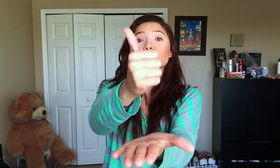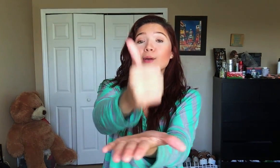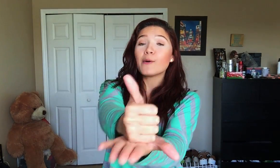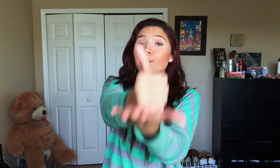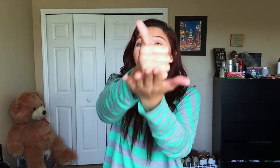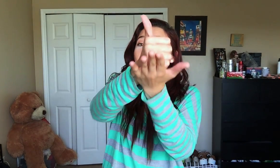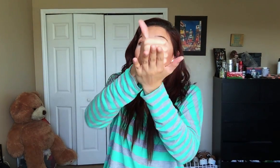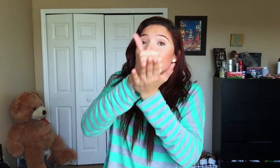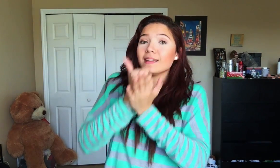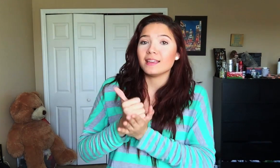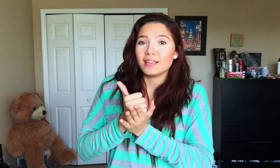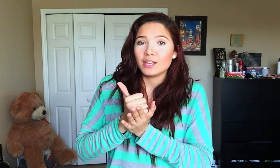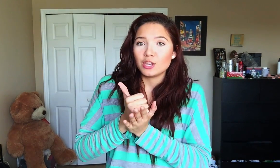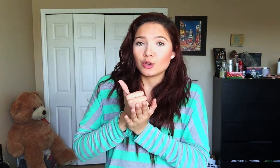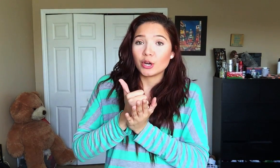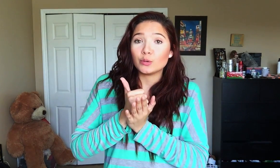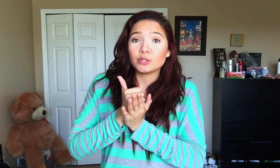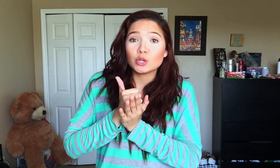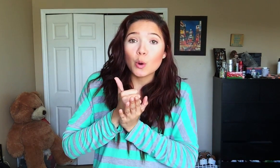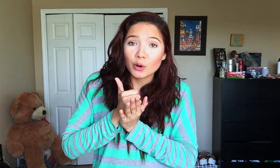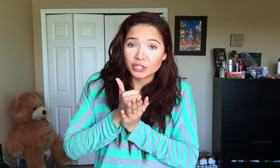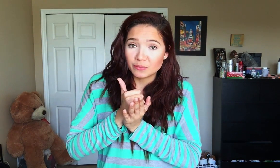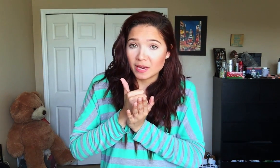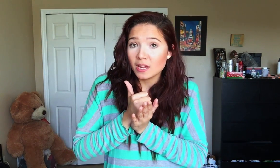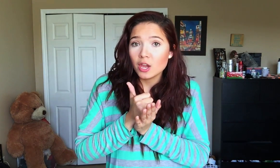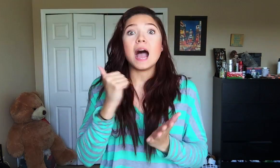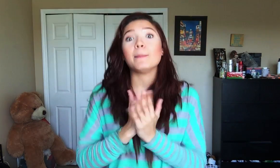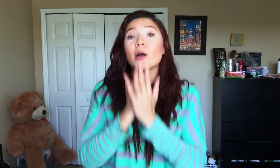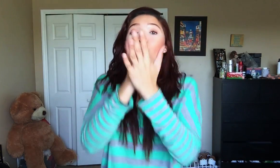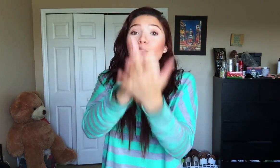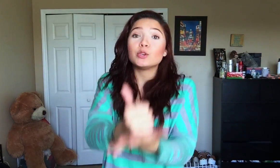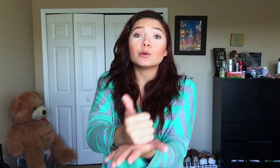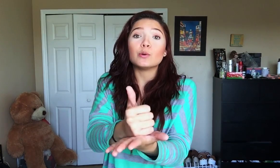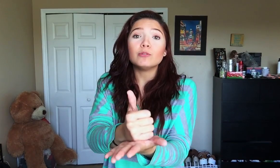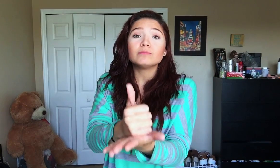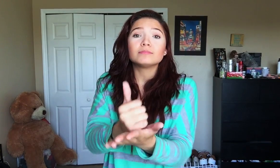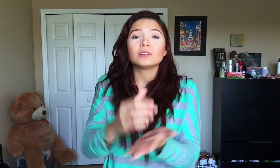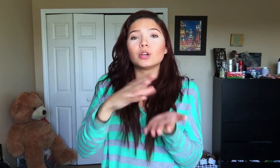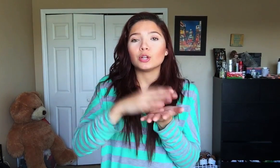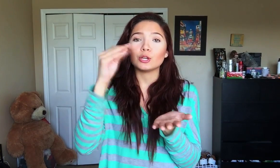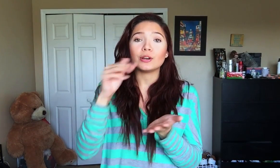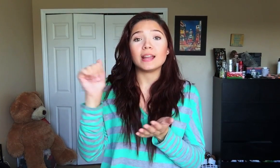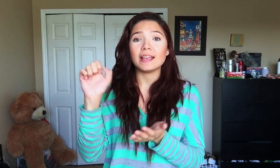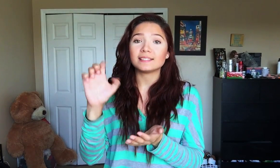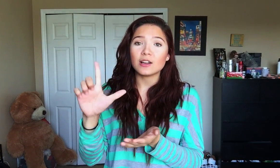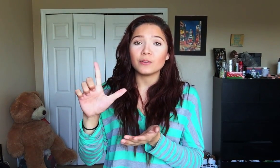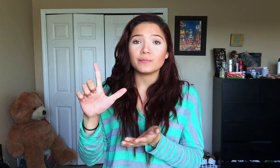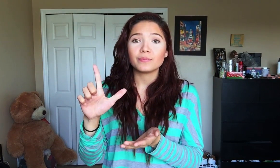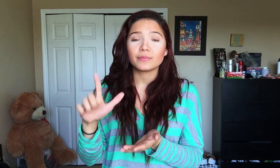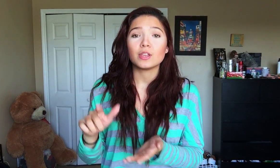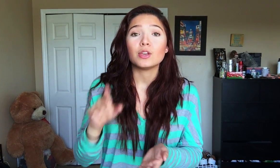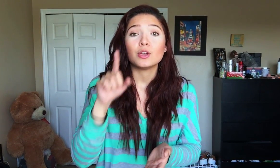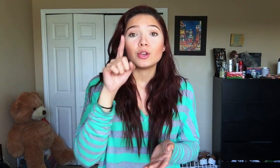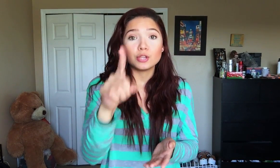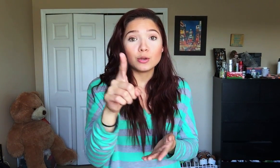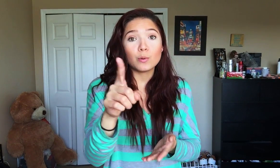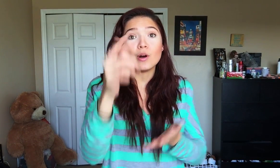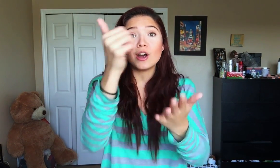to help me you're going to do it towards me I'm helping you learn ASL you are